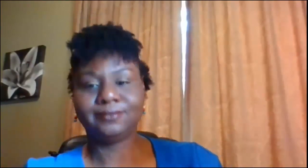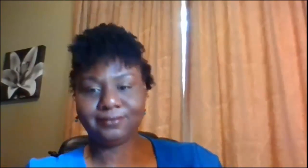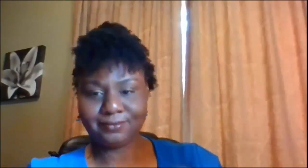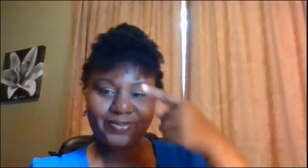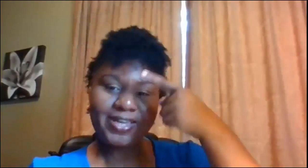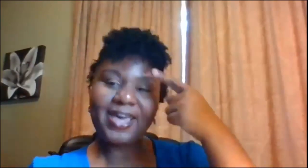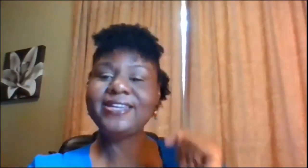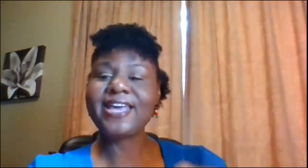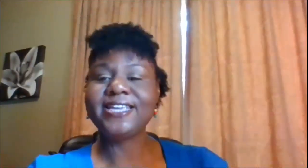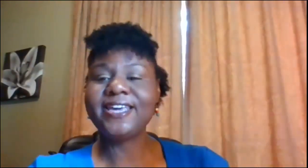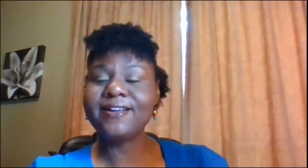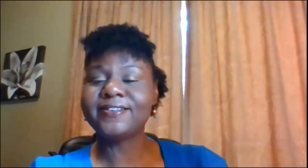hey Danielle